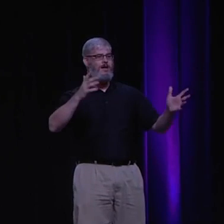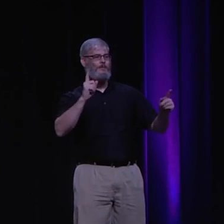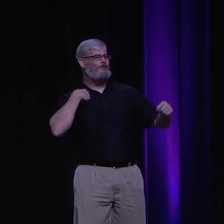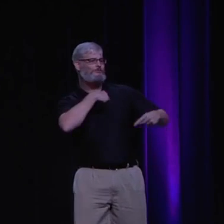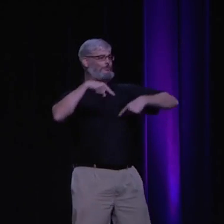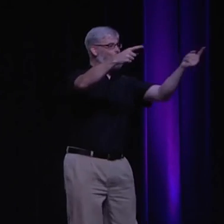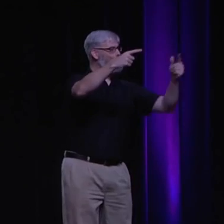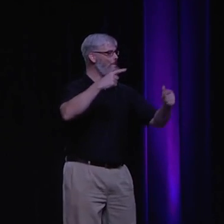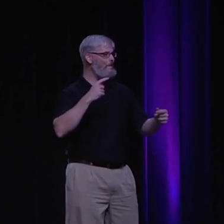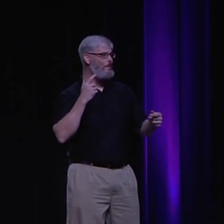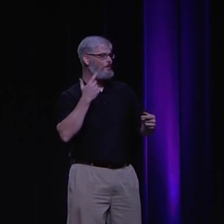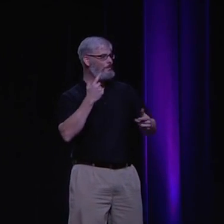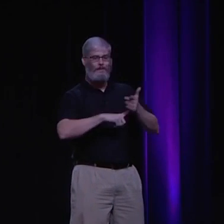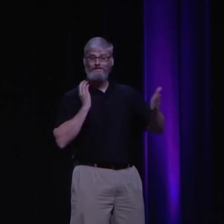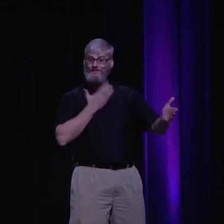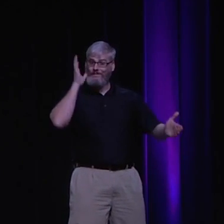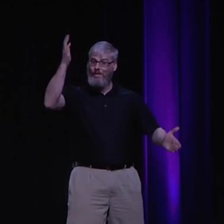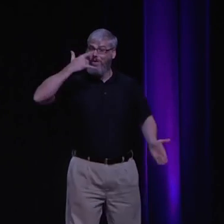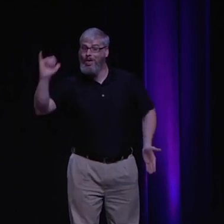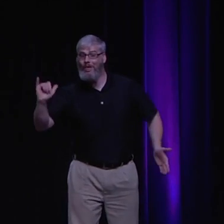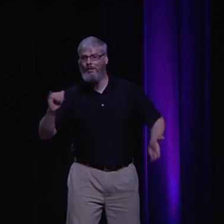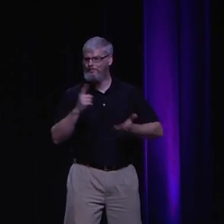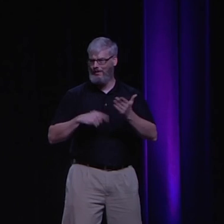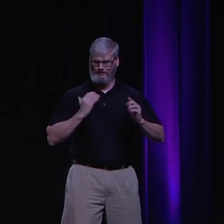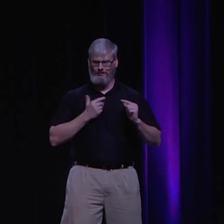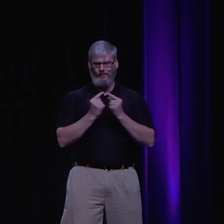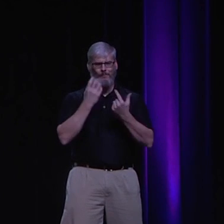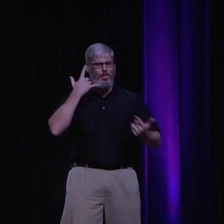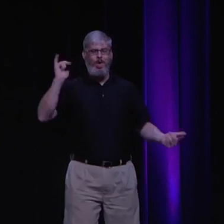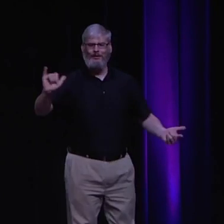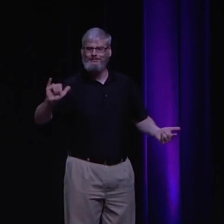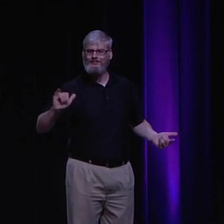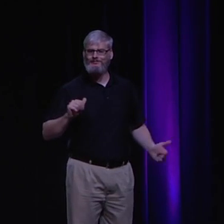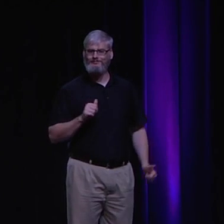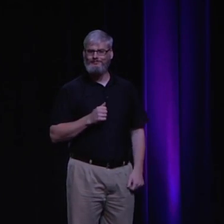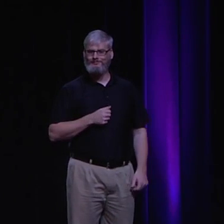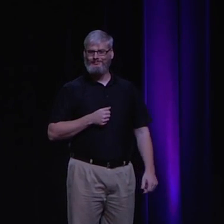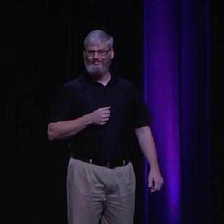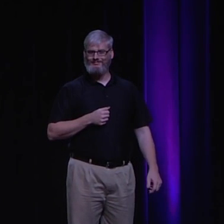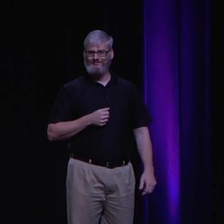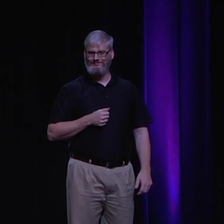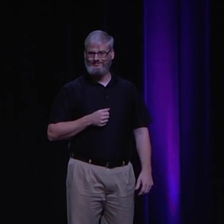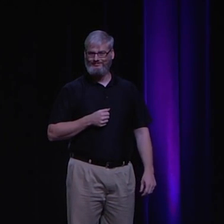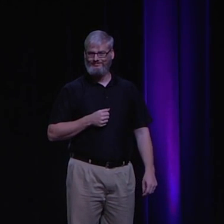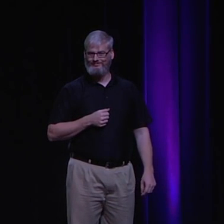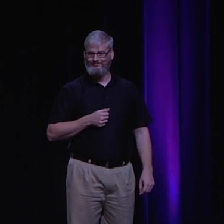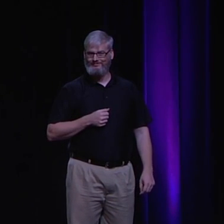has the same impact that shows where we're going, what we believe in, and what our organization is about or will look like?